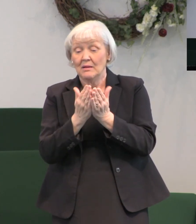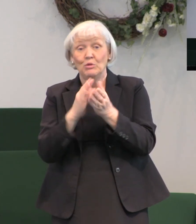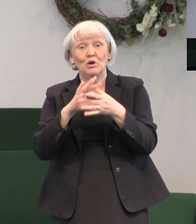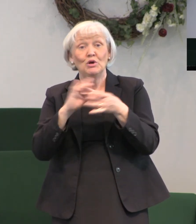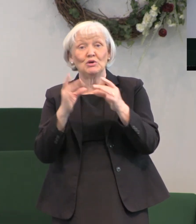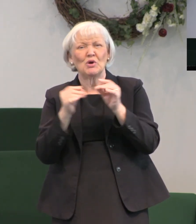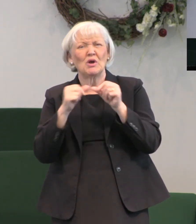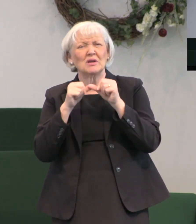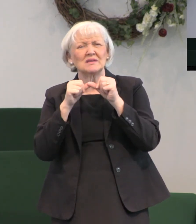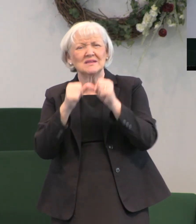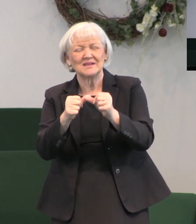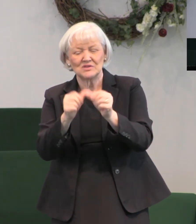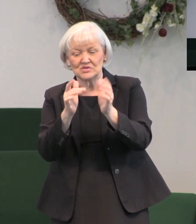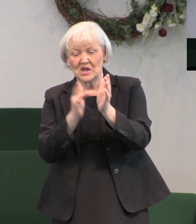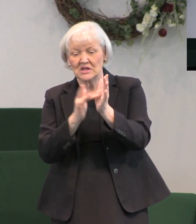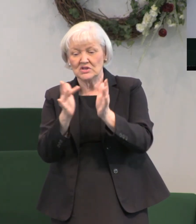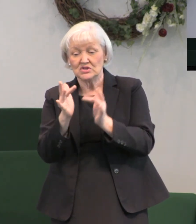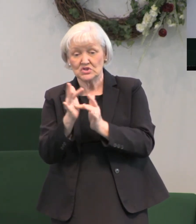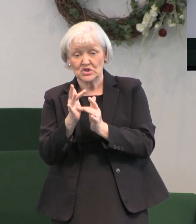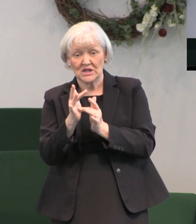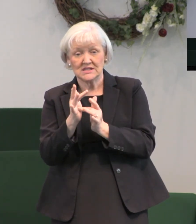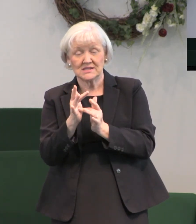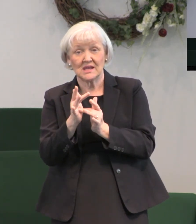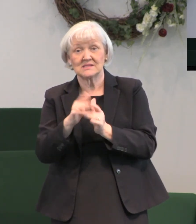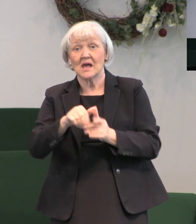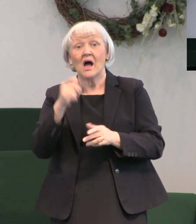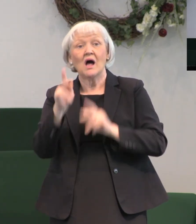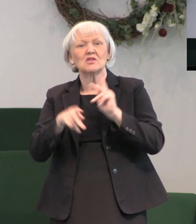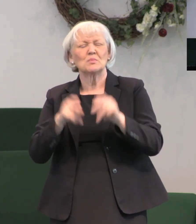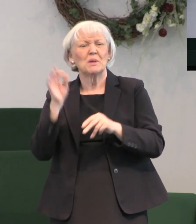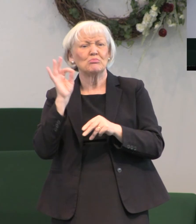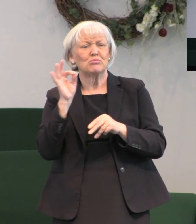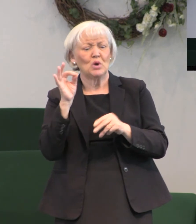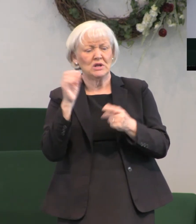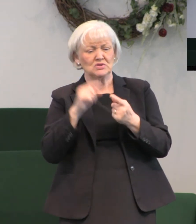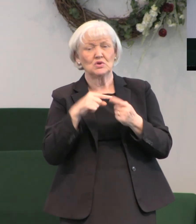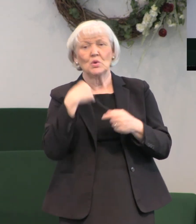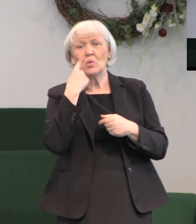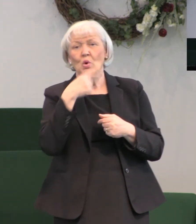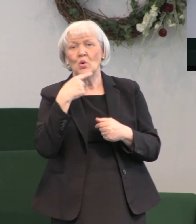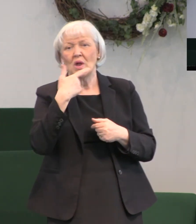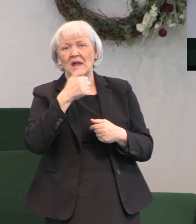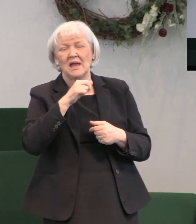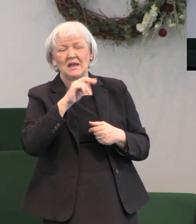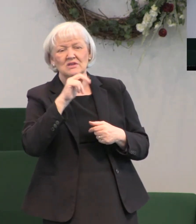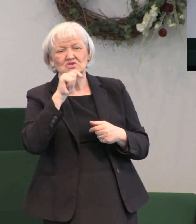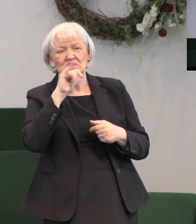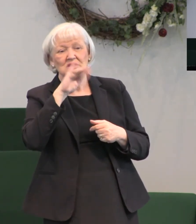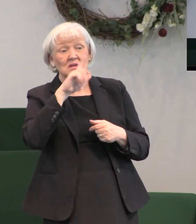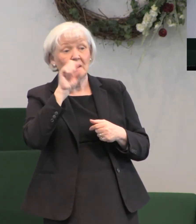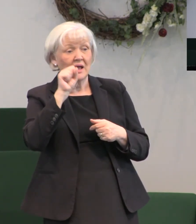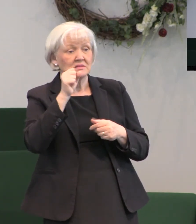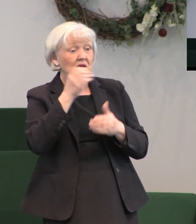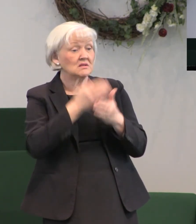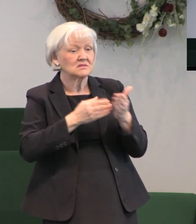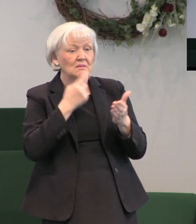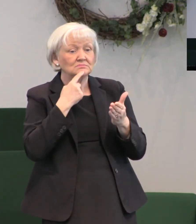to the Gentiles some translations say he was preached to the nations